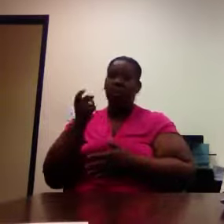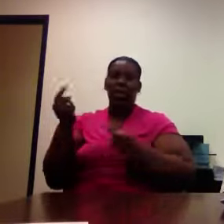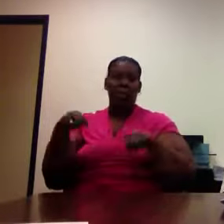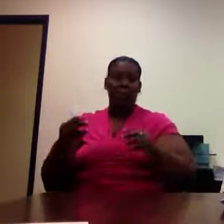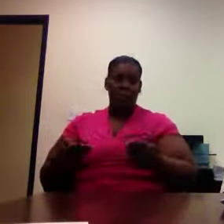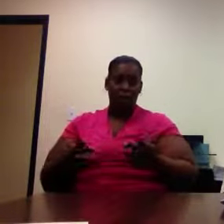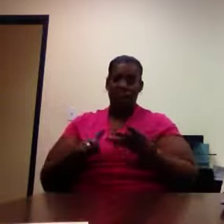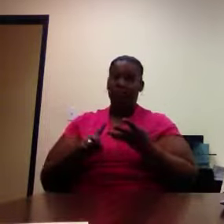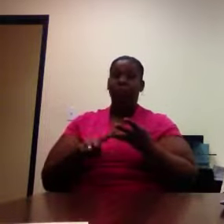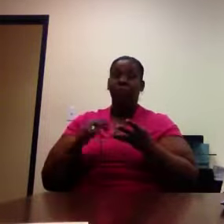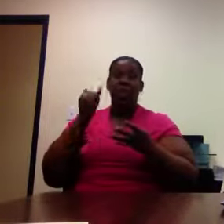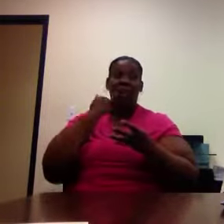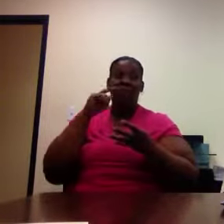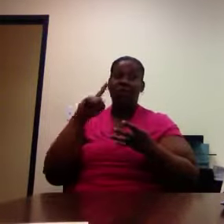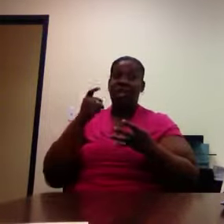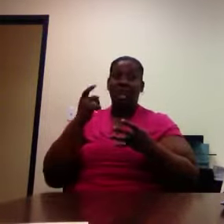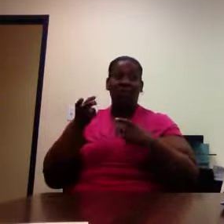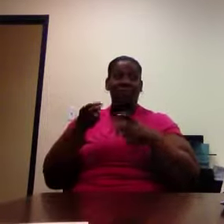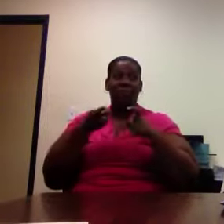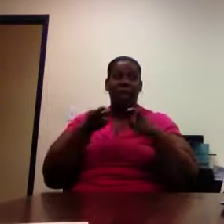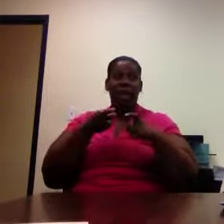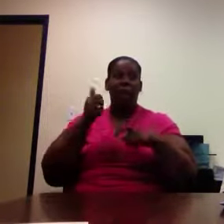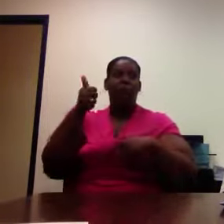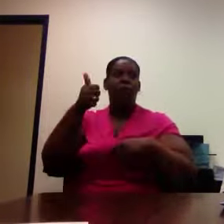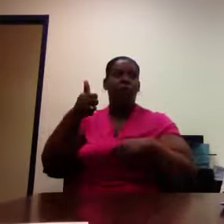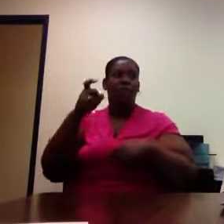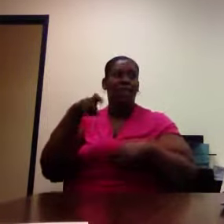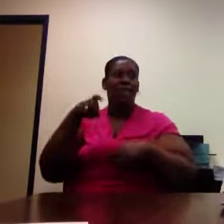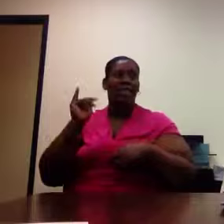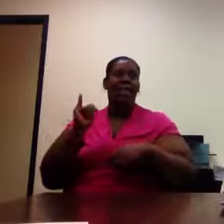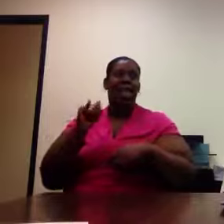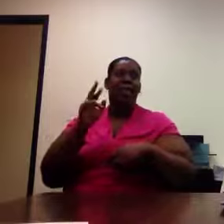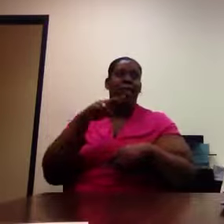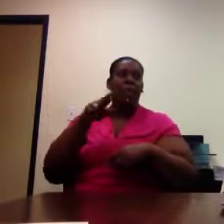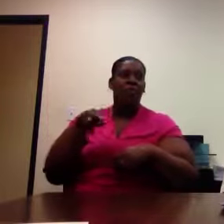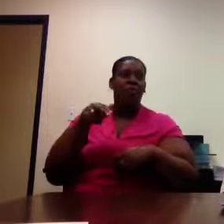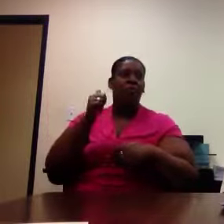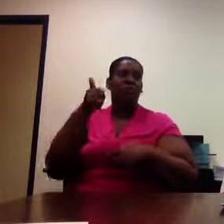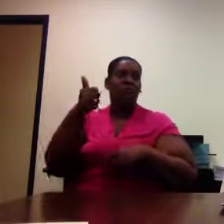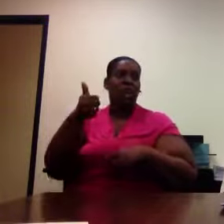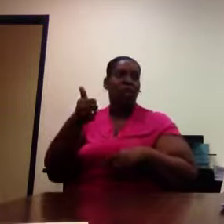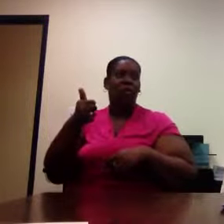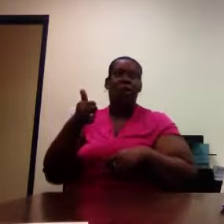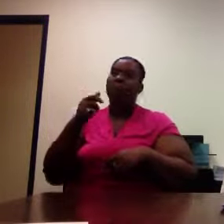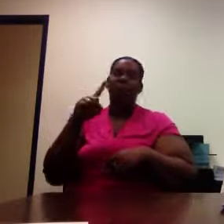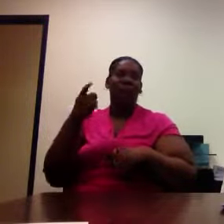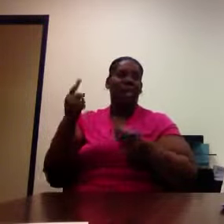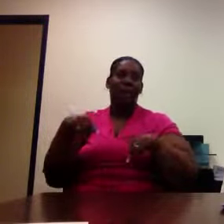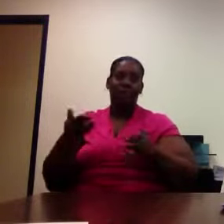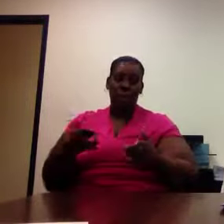take care of their own personal needs. And persons who do not comply with the facility rules and regulations.